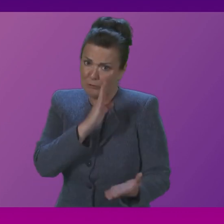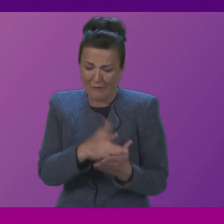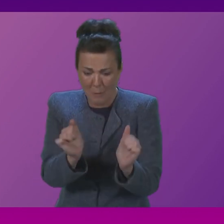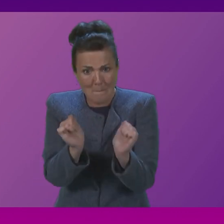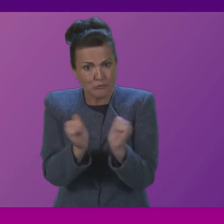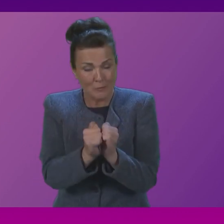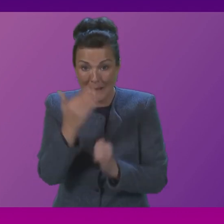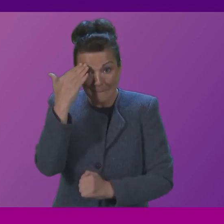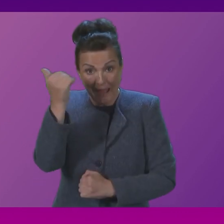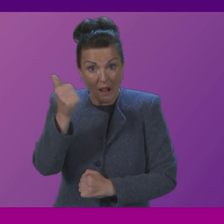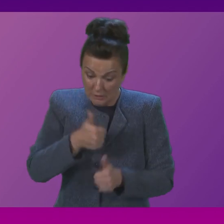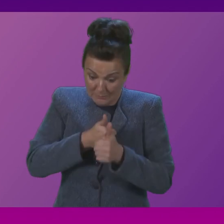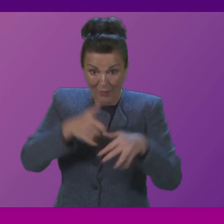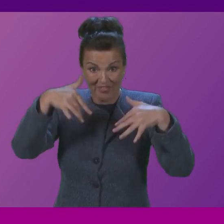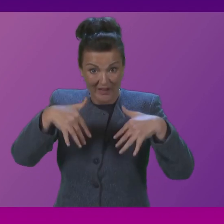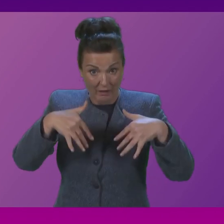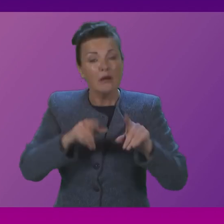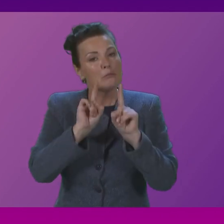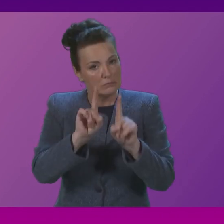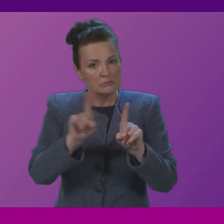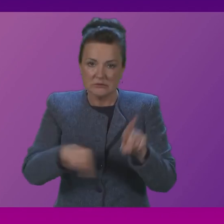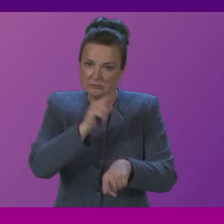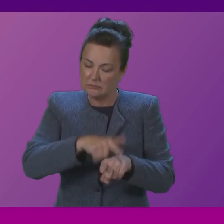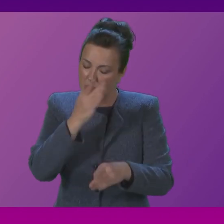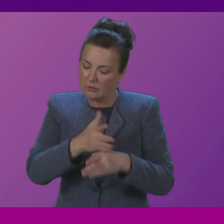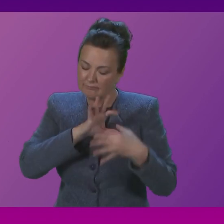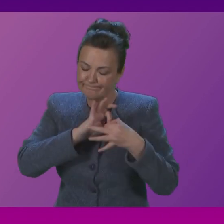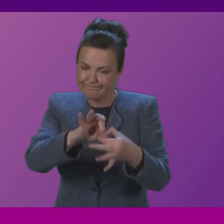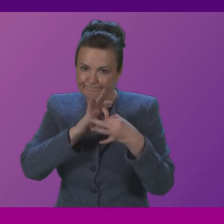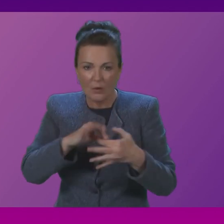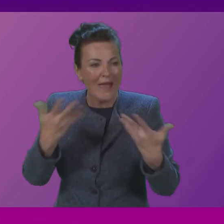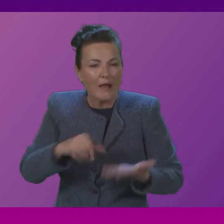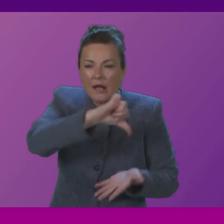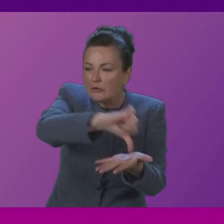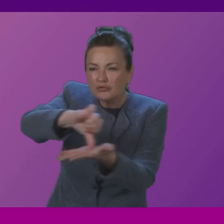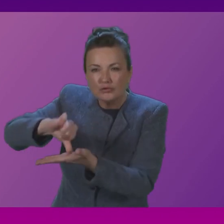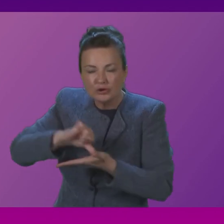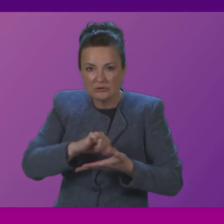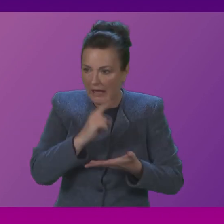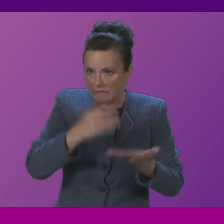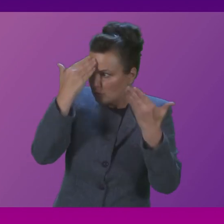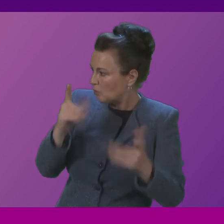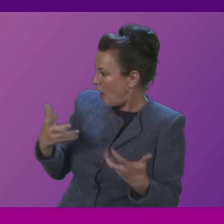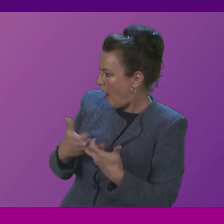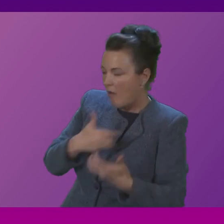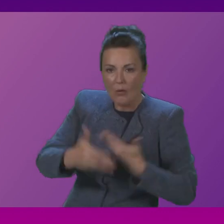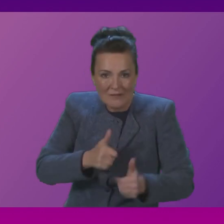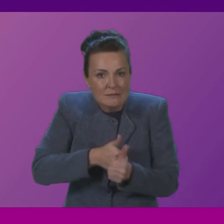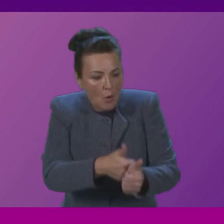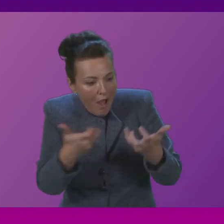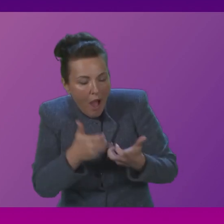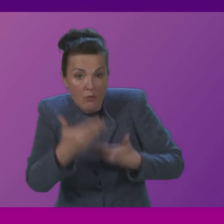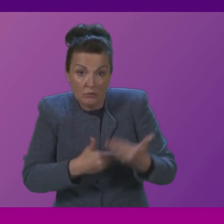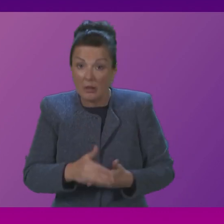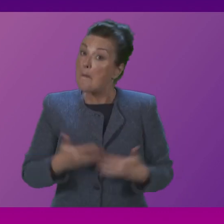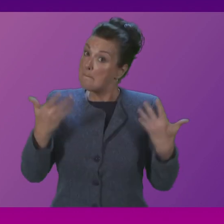in place for their students but we are working closely with institutions to support them as they do this as I said earlier on we have